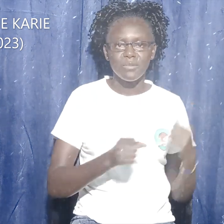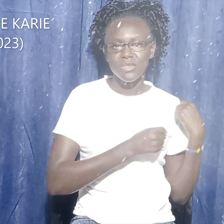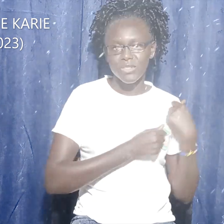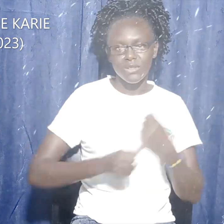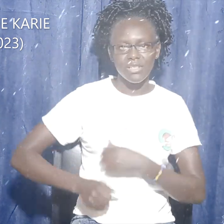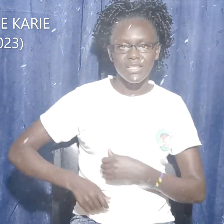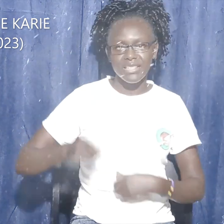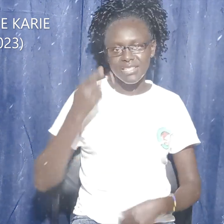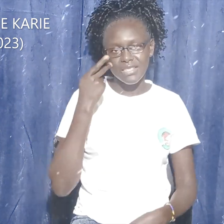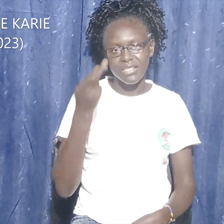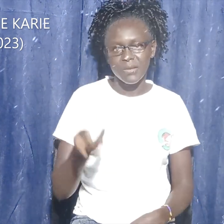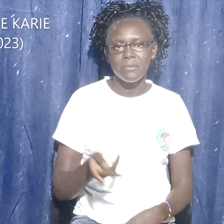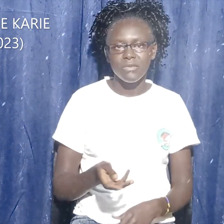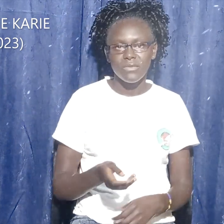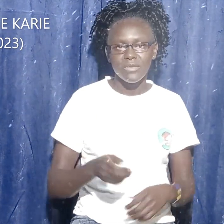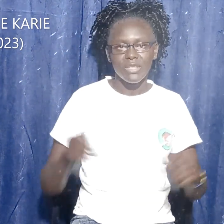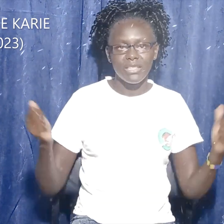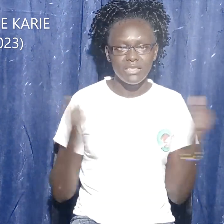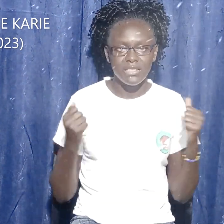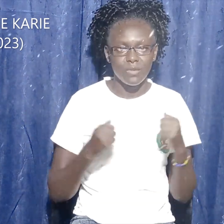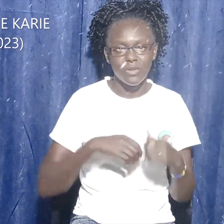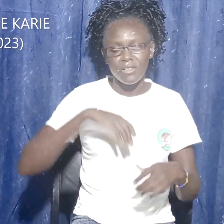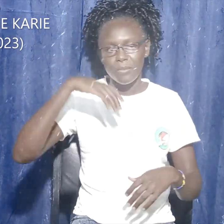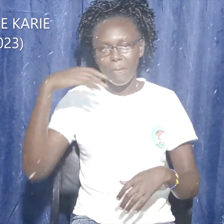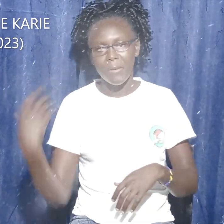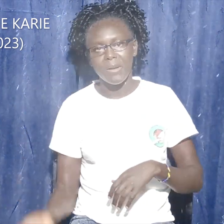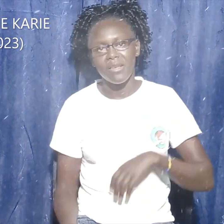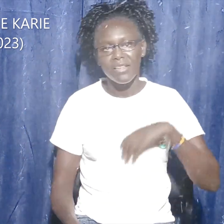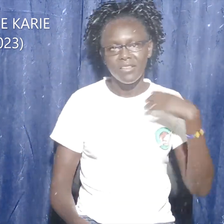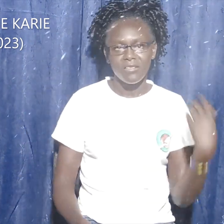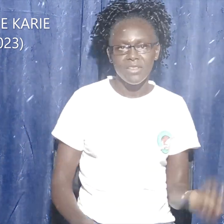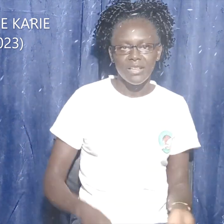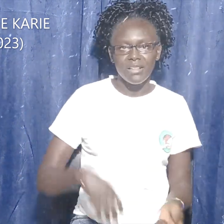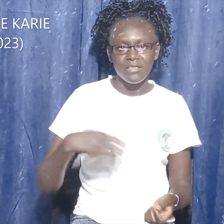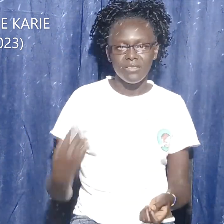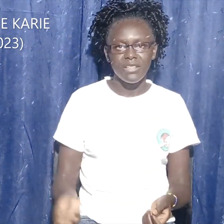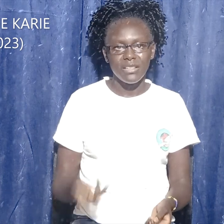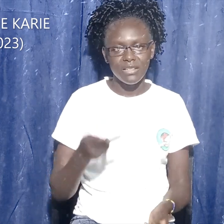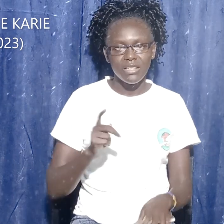trembled and fell down, and when you see them, you could think they are dead.